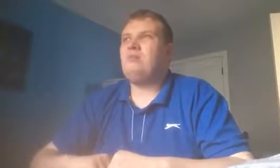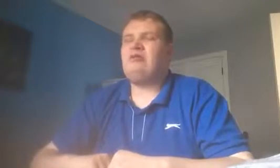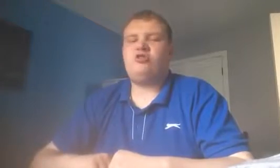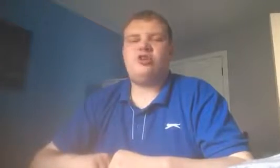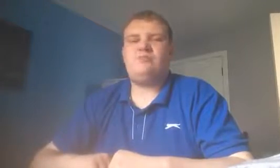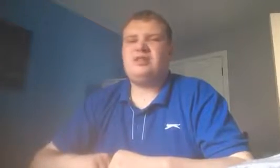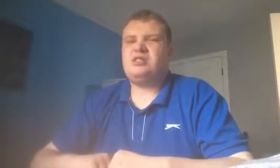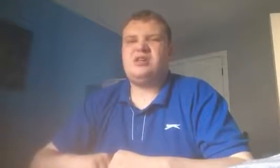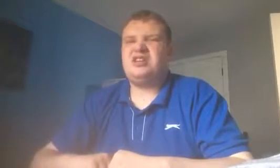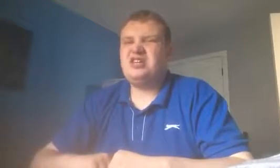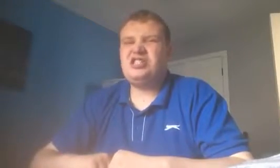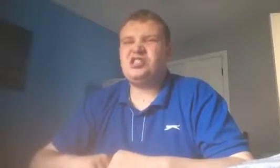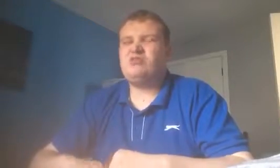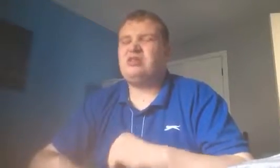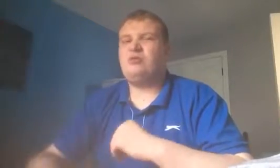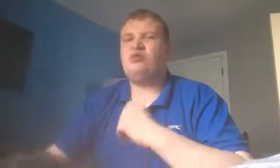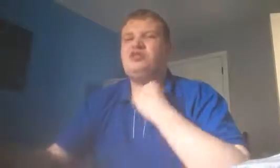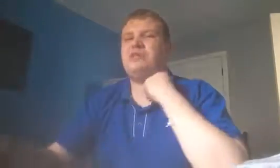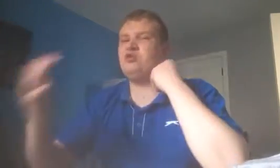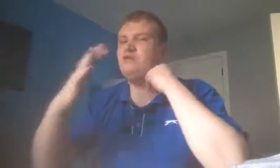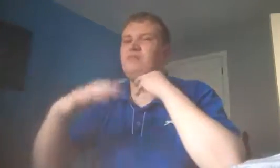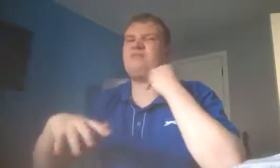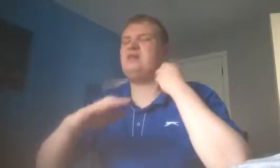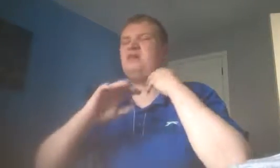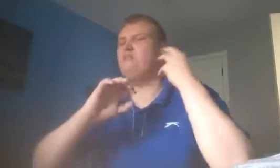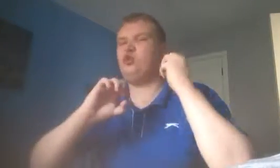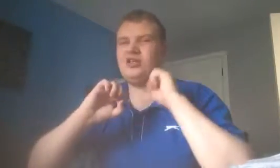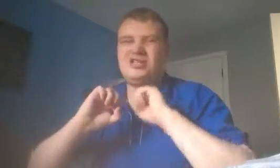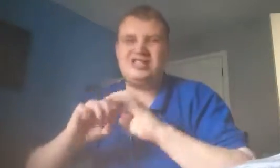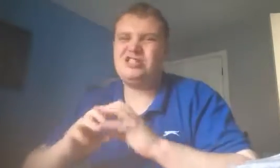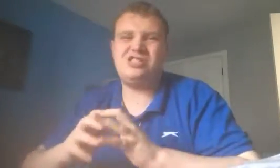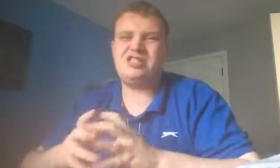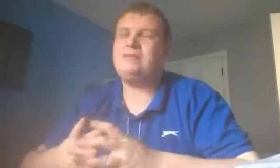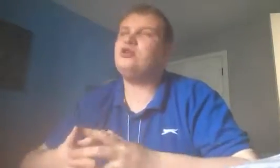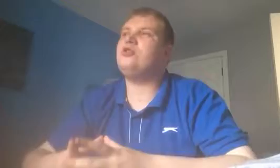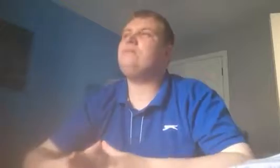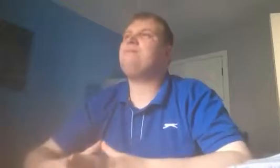Marlon Neuer basically had no chance. The ball was chipping over him. Neuer had no chance of keeping it out.